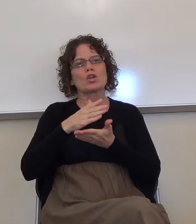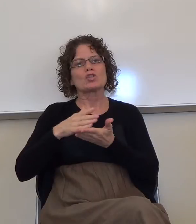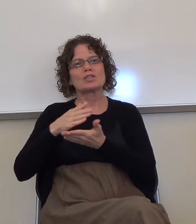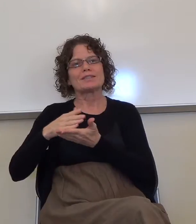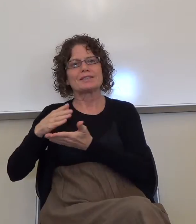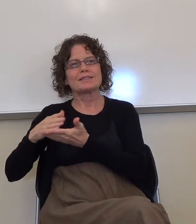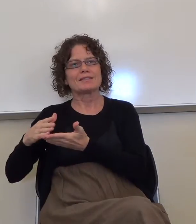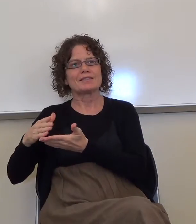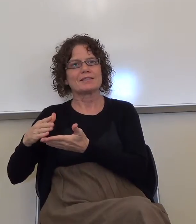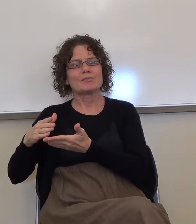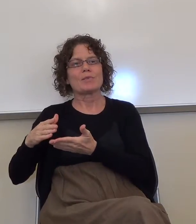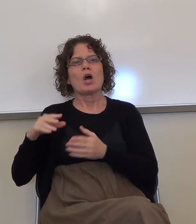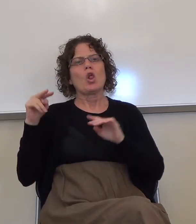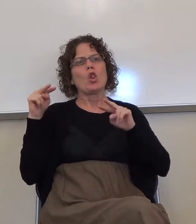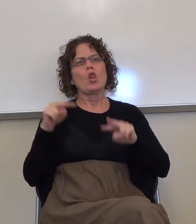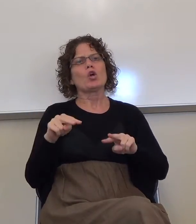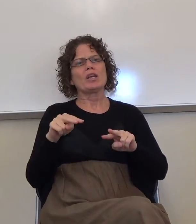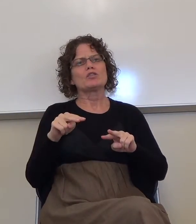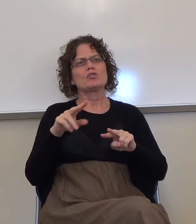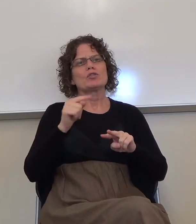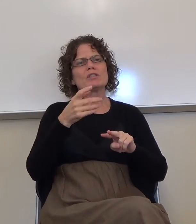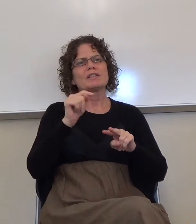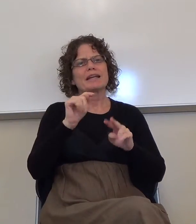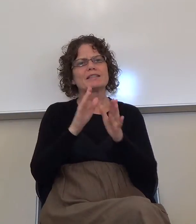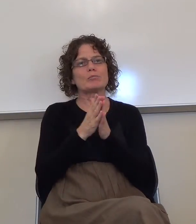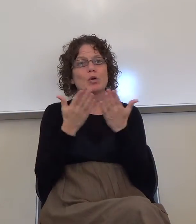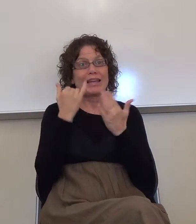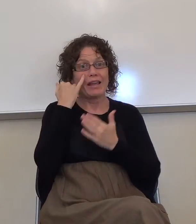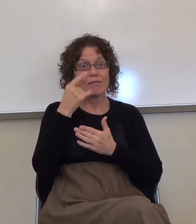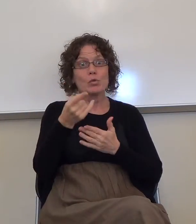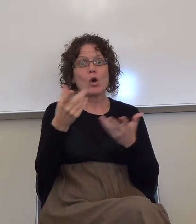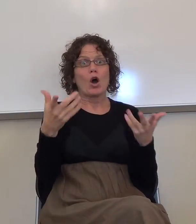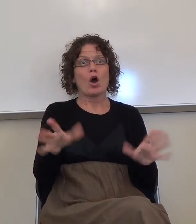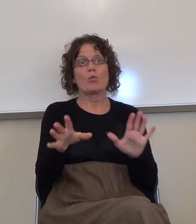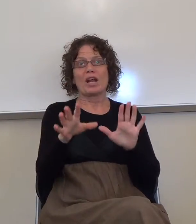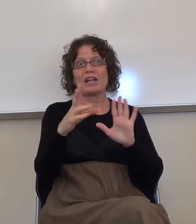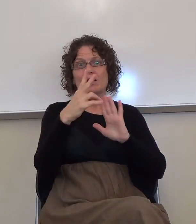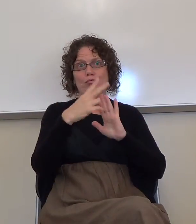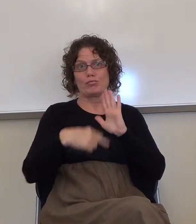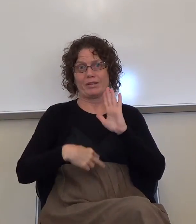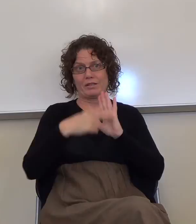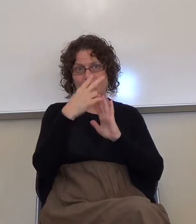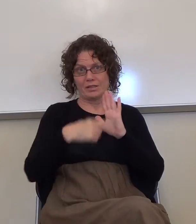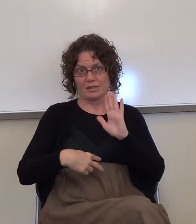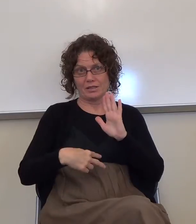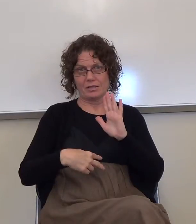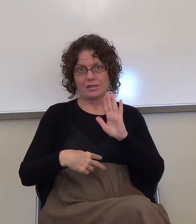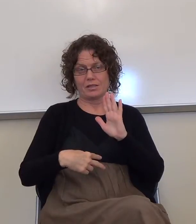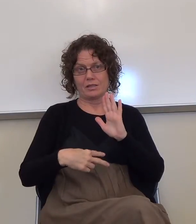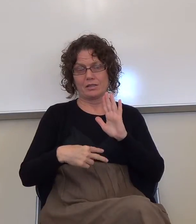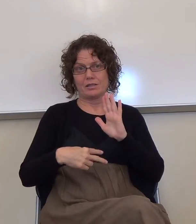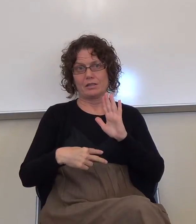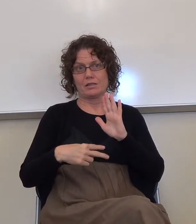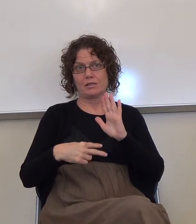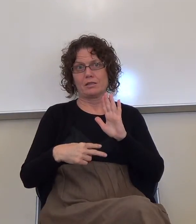chapter, if you had done the reading that you were assigned to do, and here's the thing about